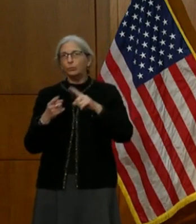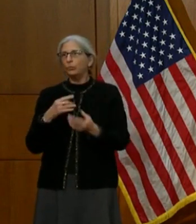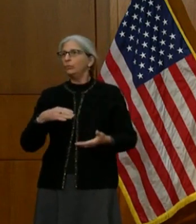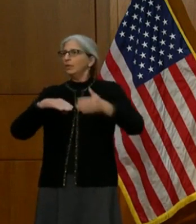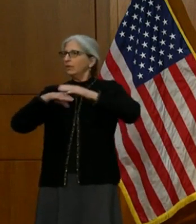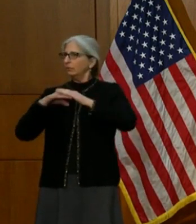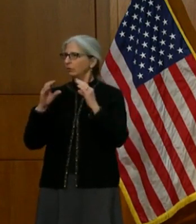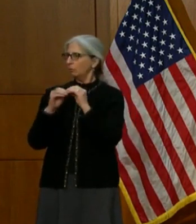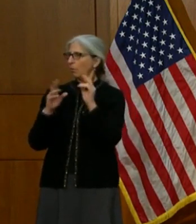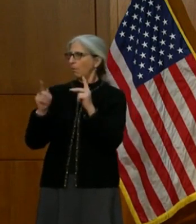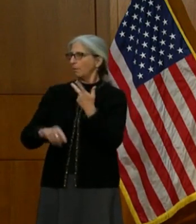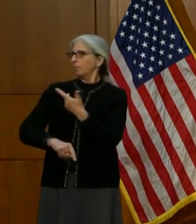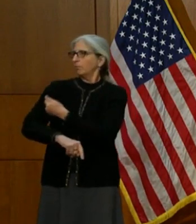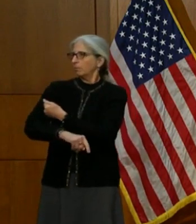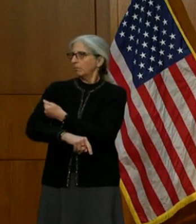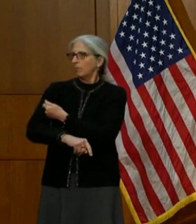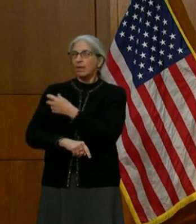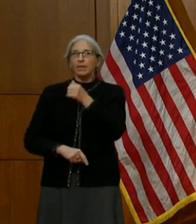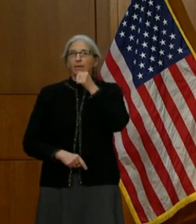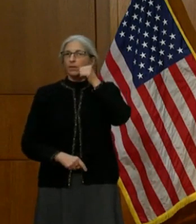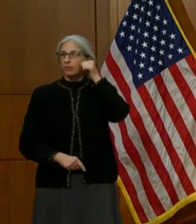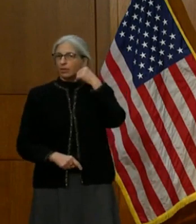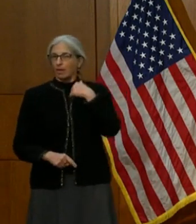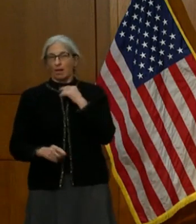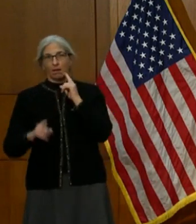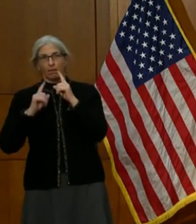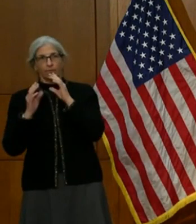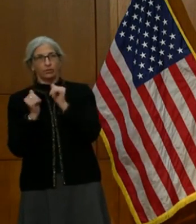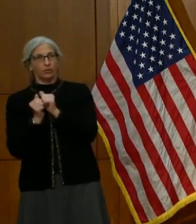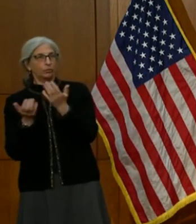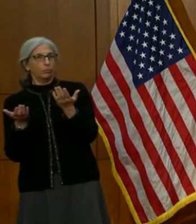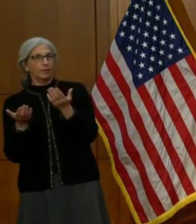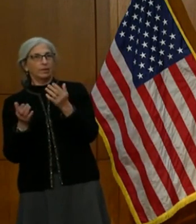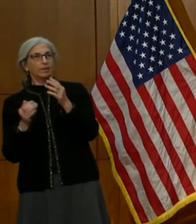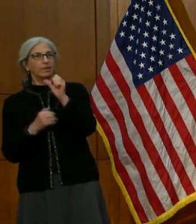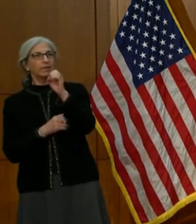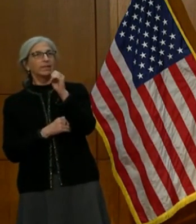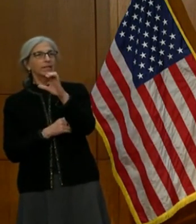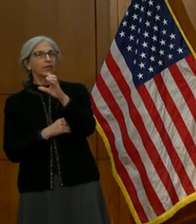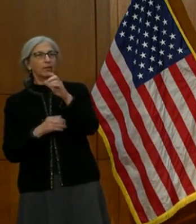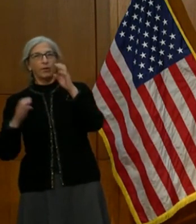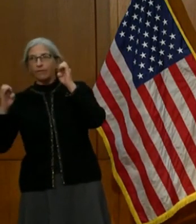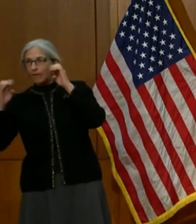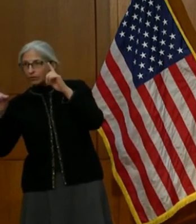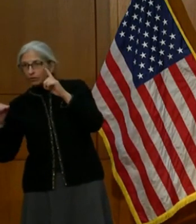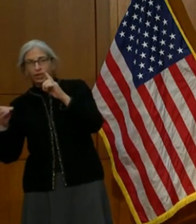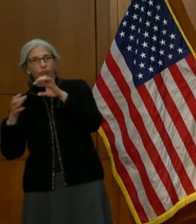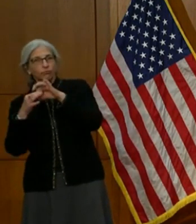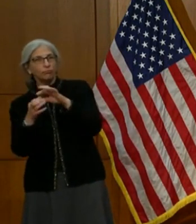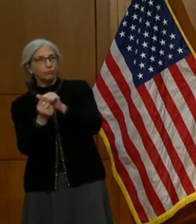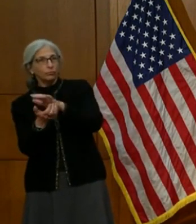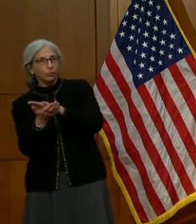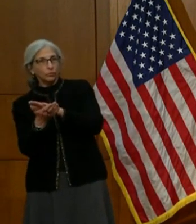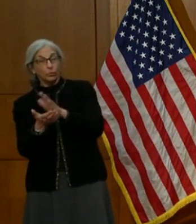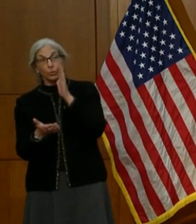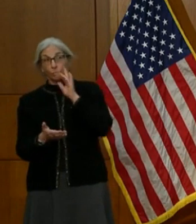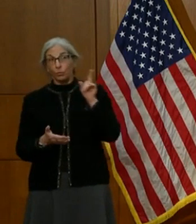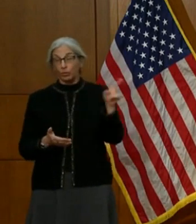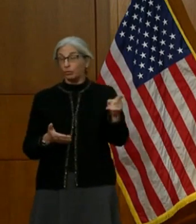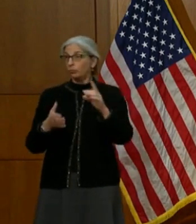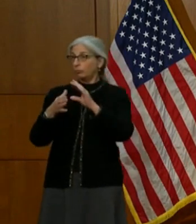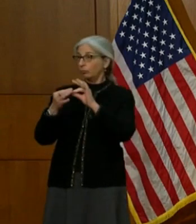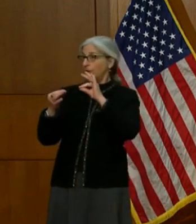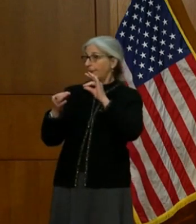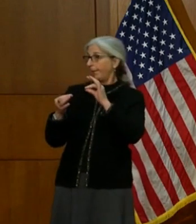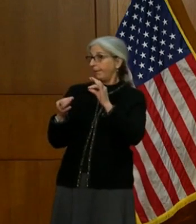-up from yesterday on the school's conversation with the Secretary of State. What's going on there? Do you kind of make many announcements about schools? Can you let parents know what's